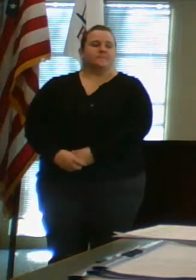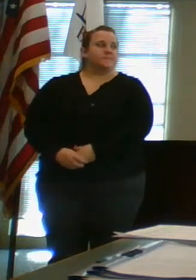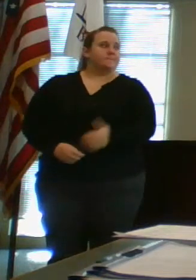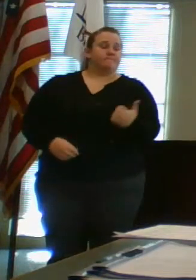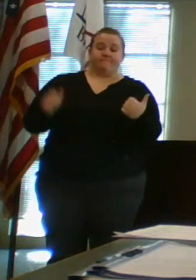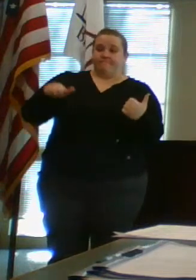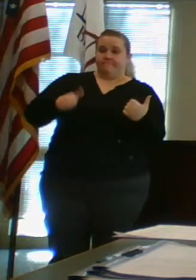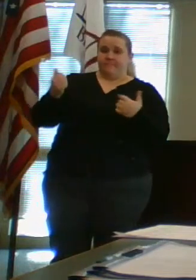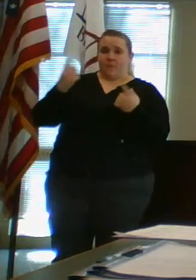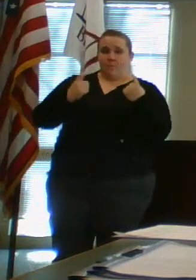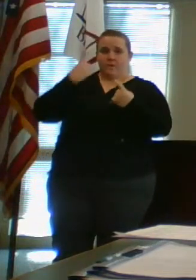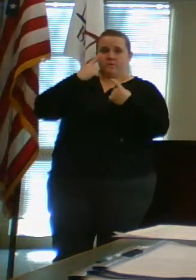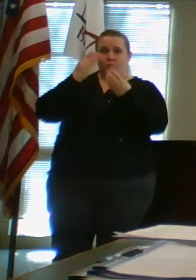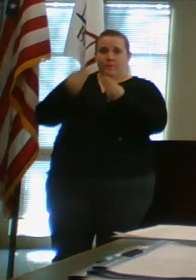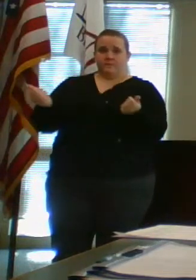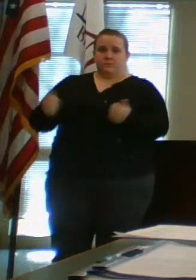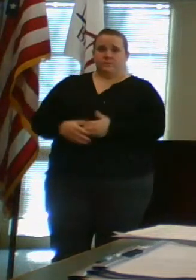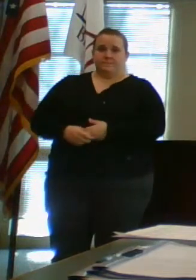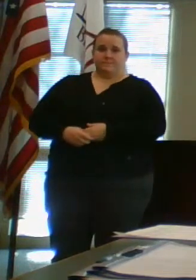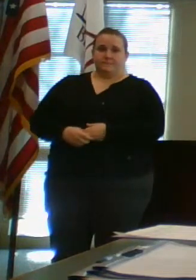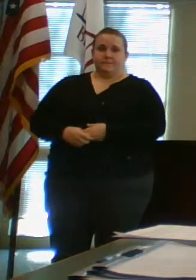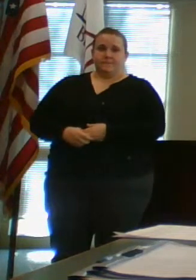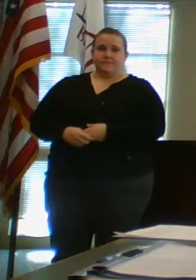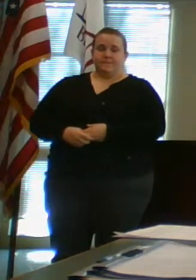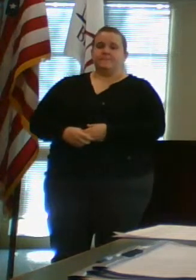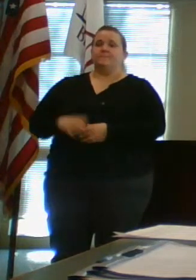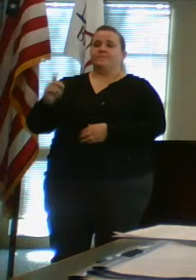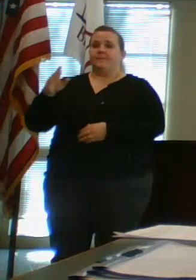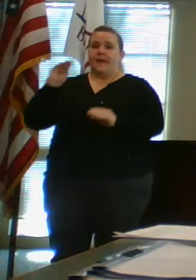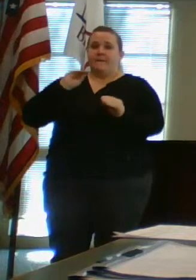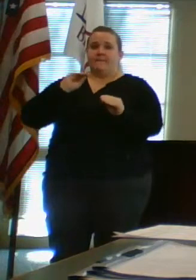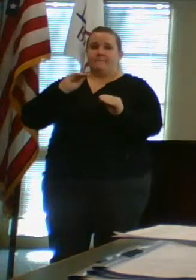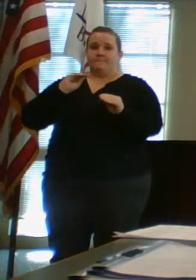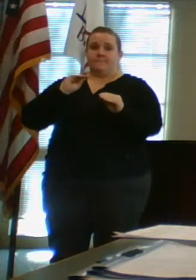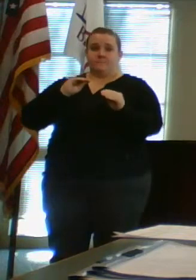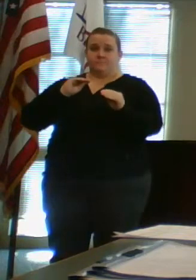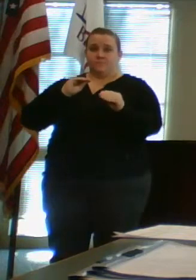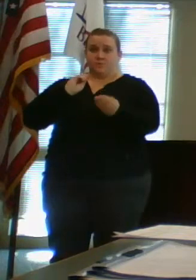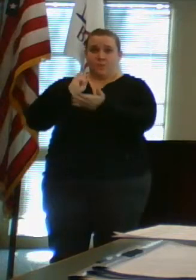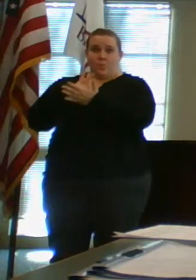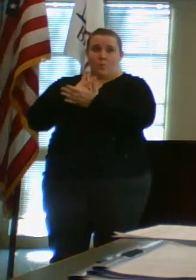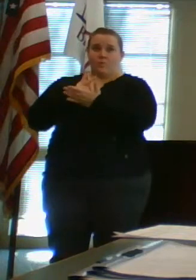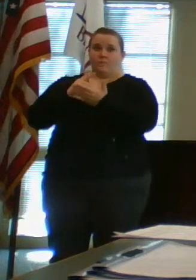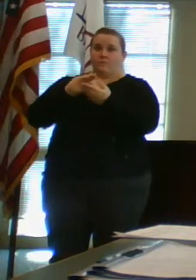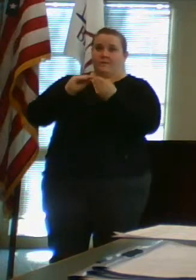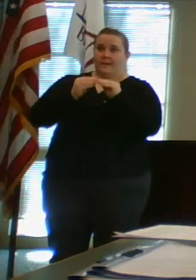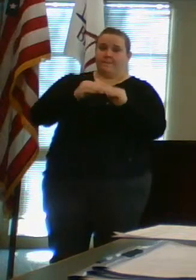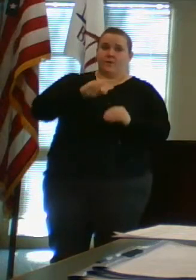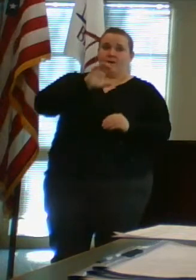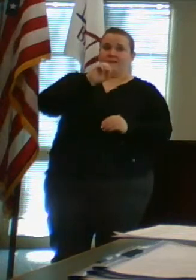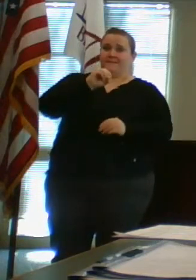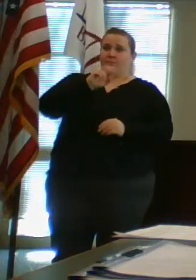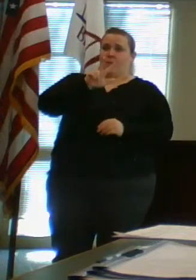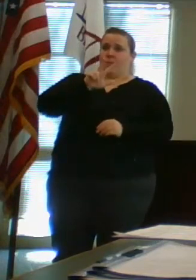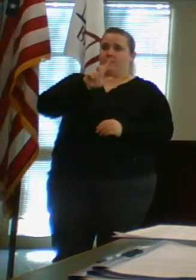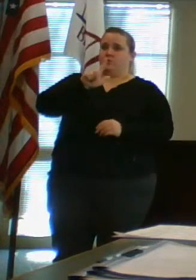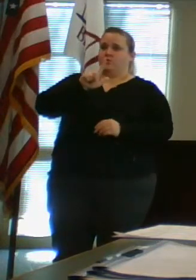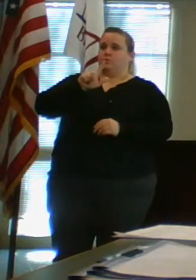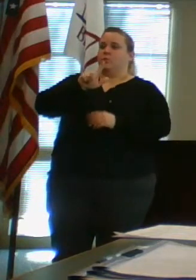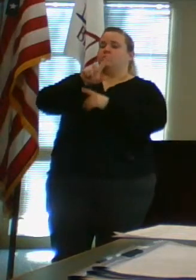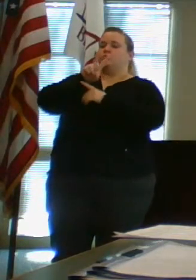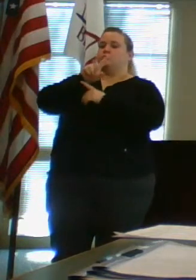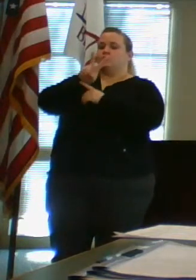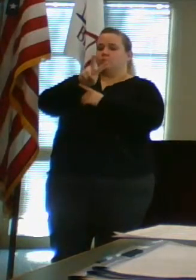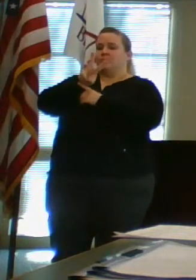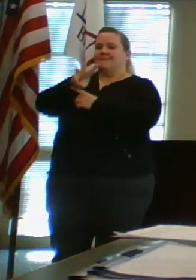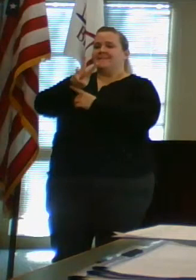Any other questions on the resolutions? So, motion to approve resolutions number 032620-01